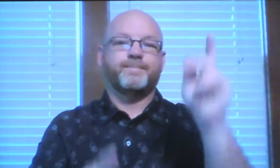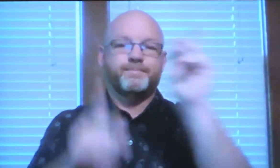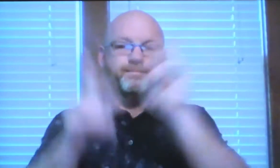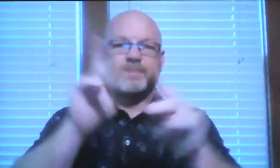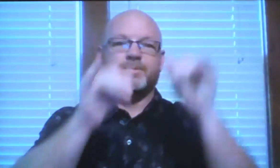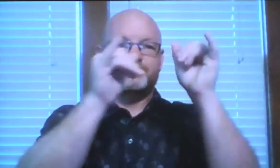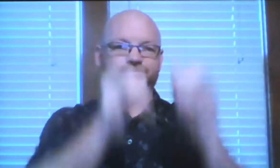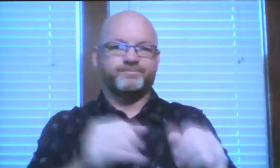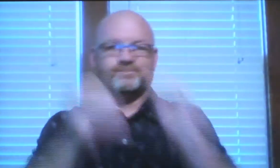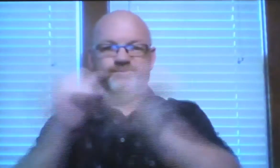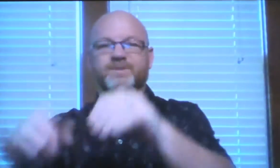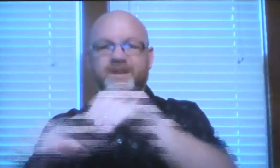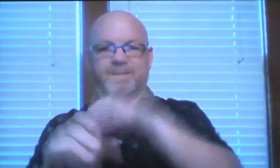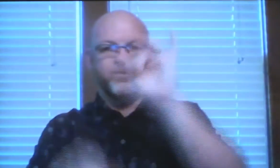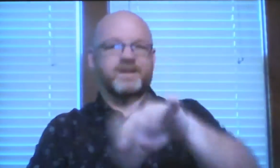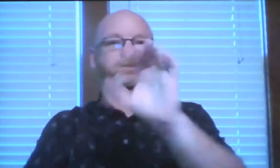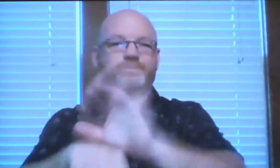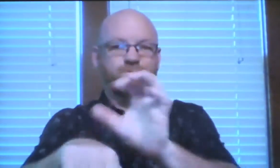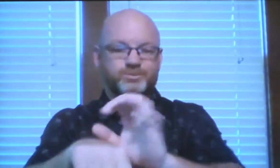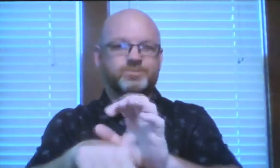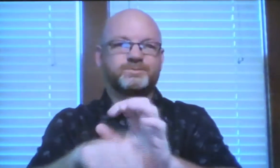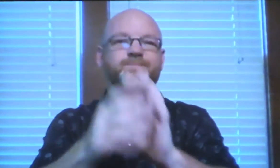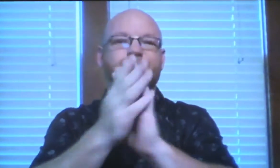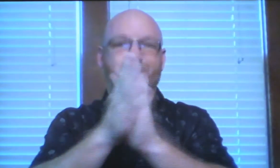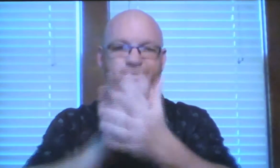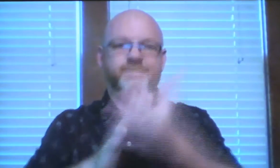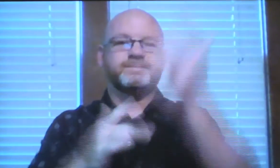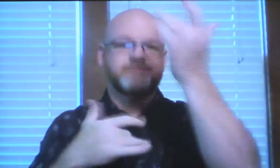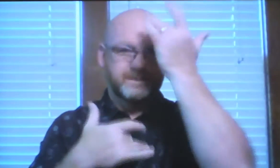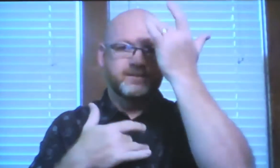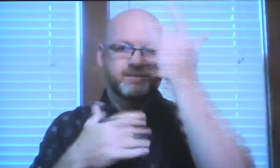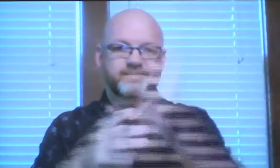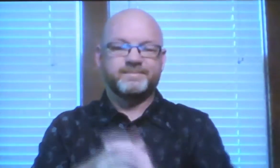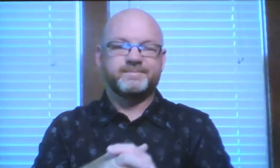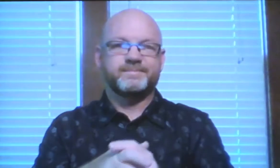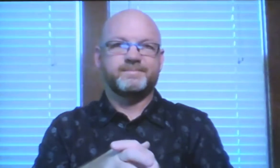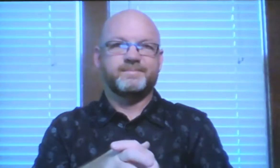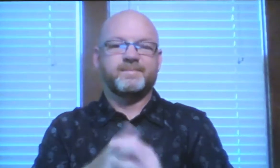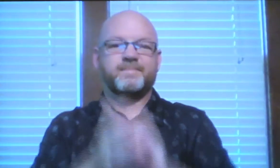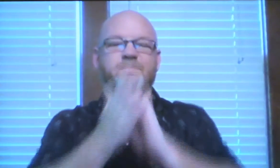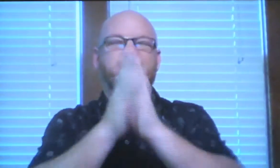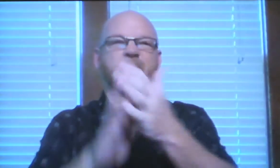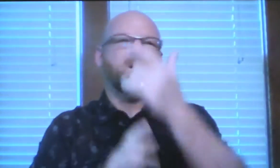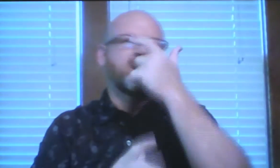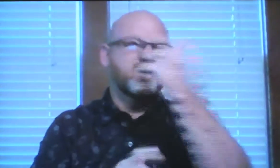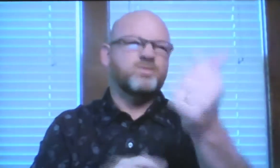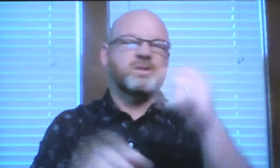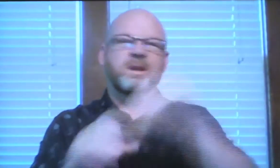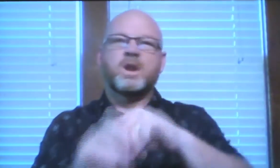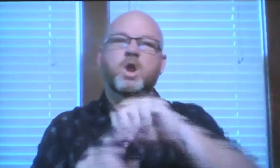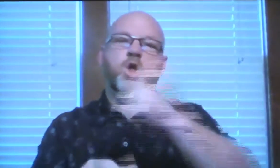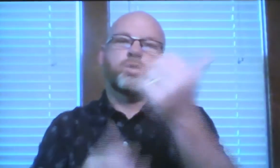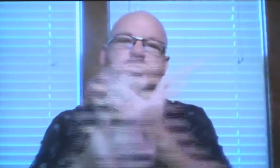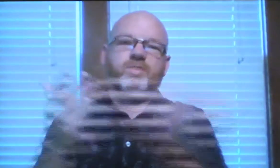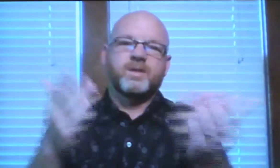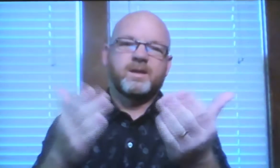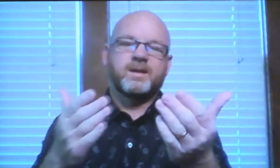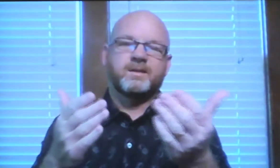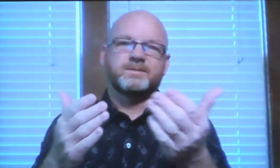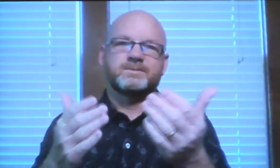because people as individuals in the church become sick or separate themselves they get